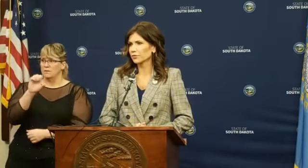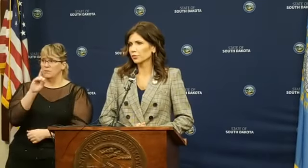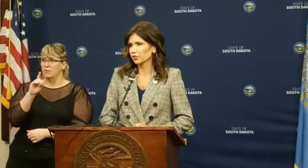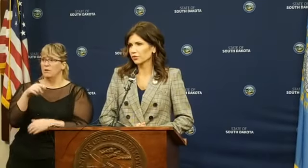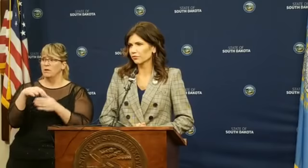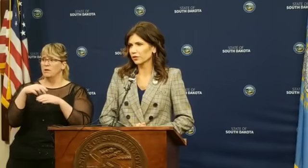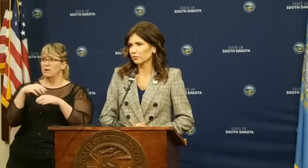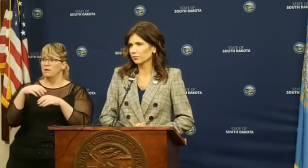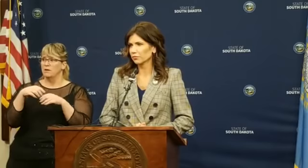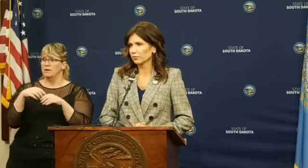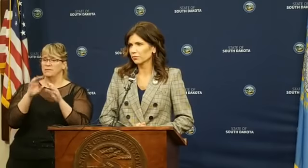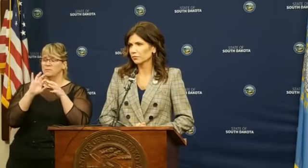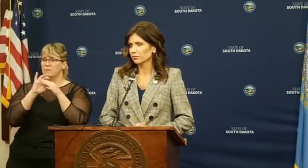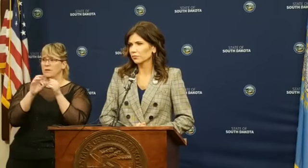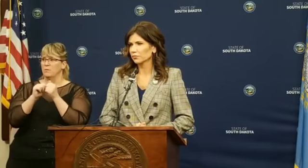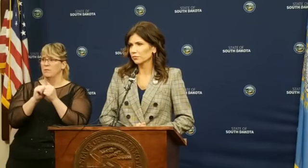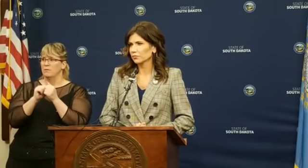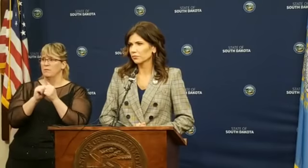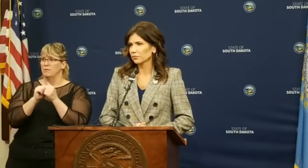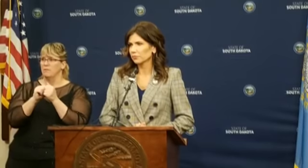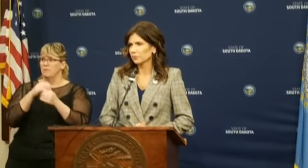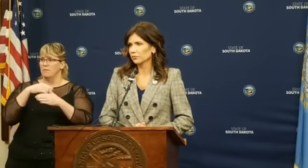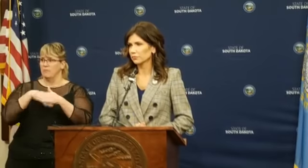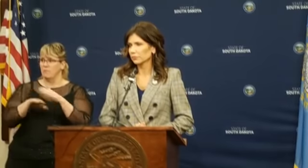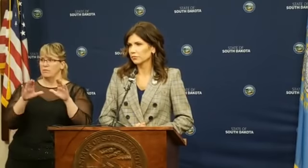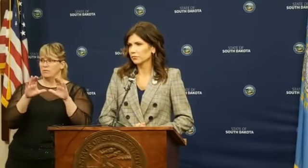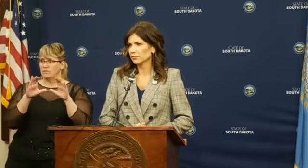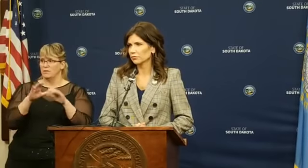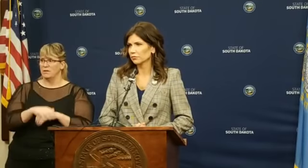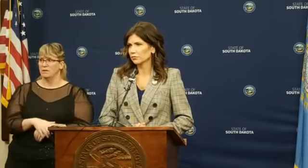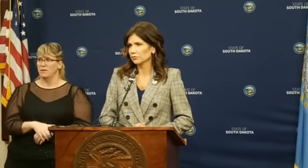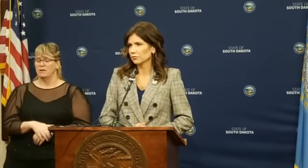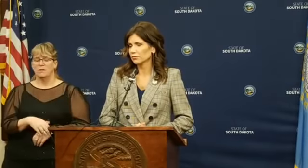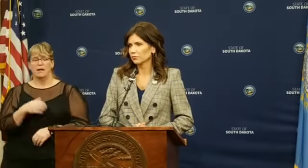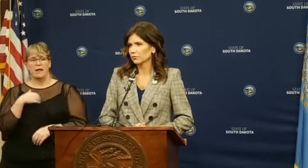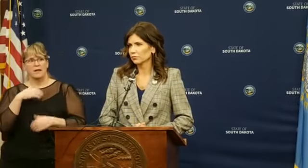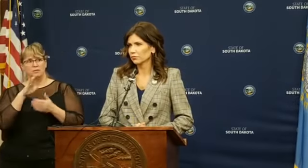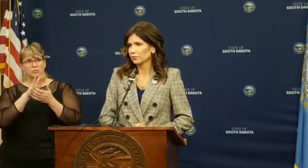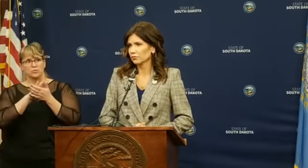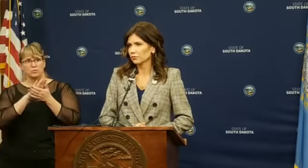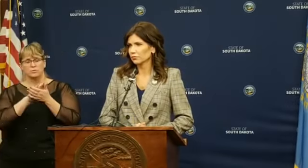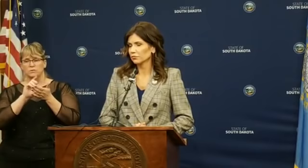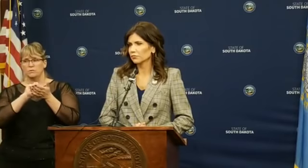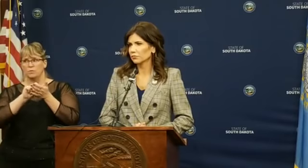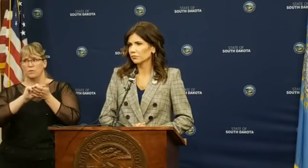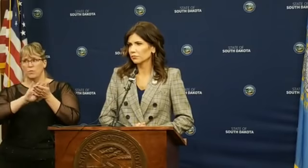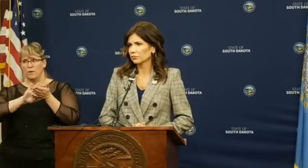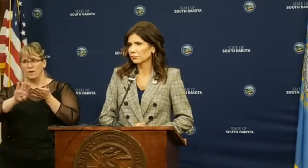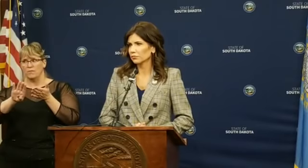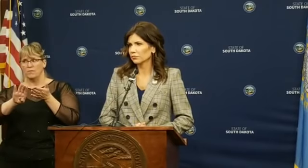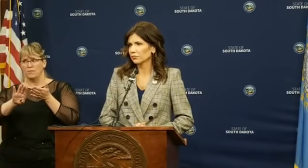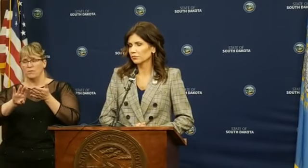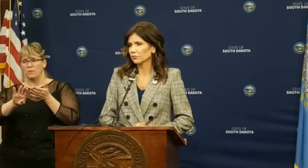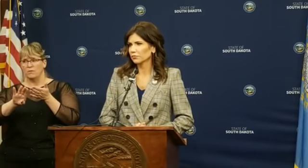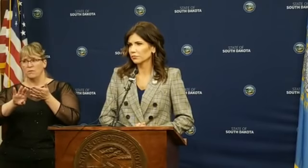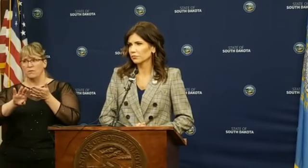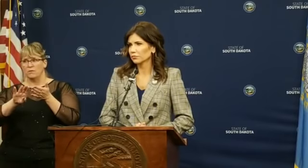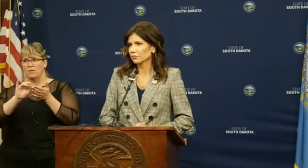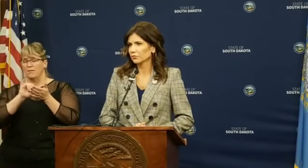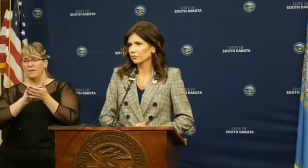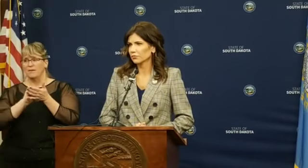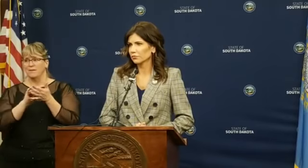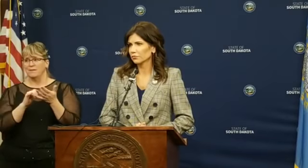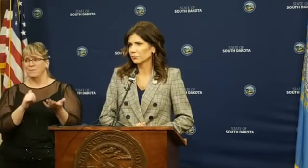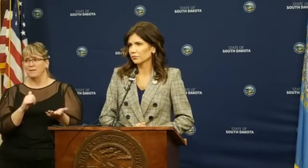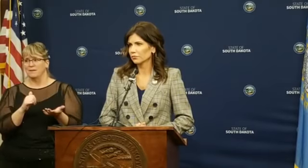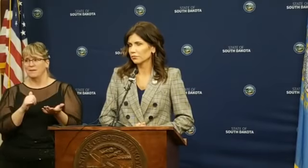it reflects birth certificate. It has schools collect a written waiver that basically